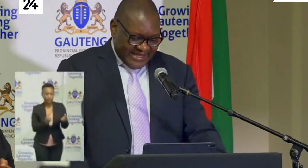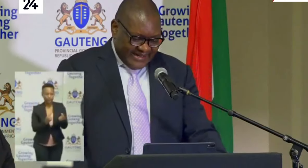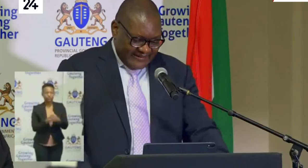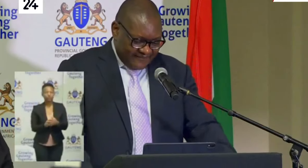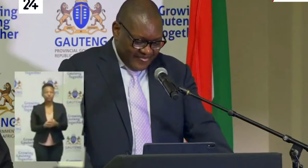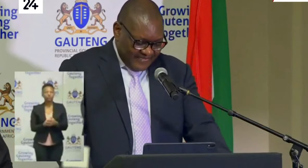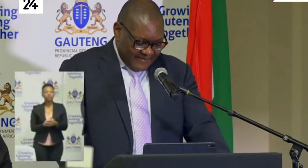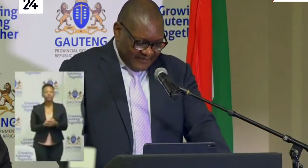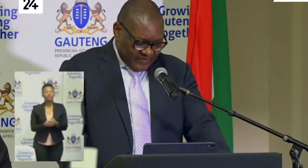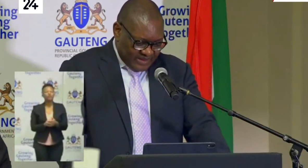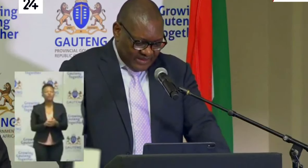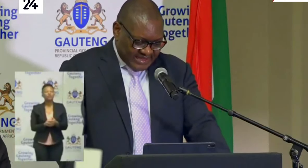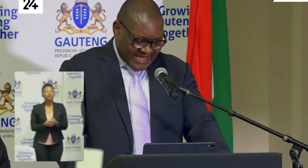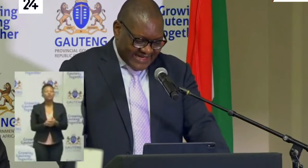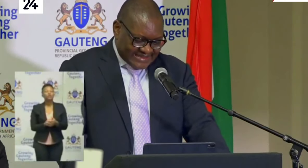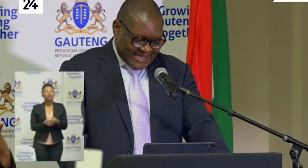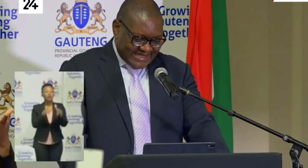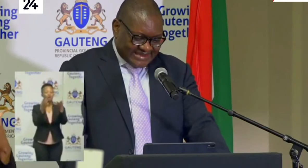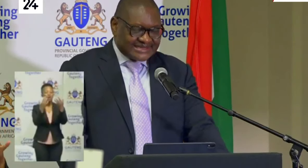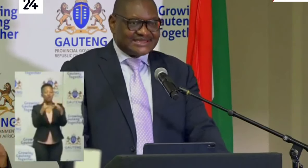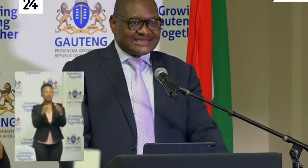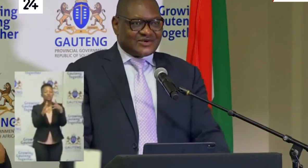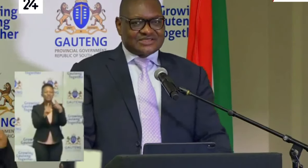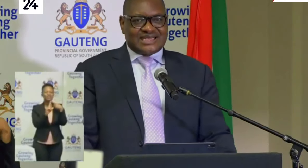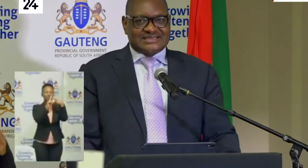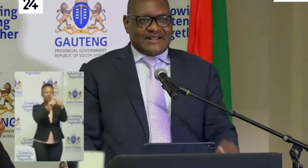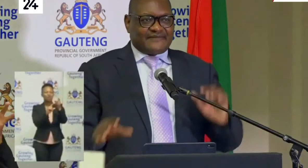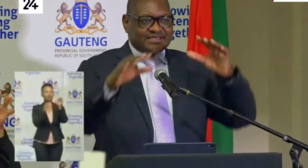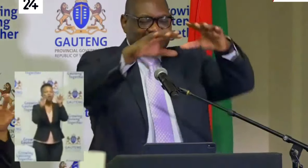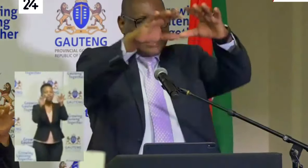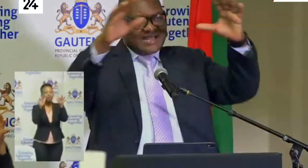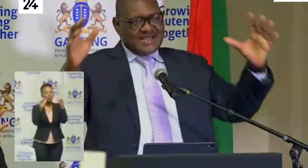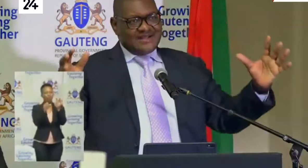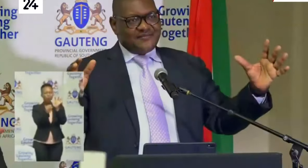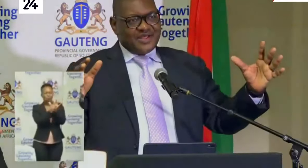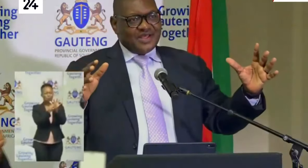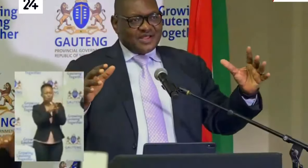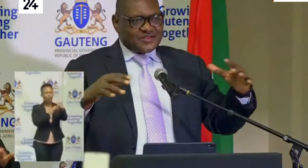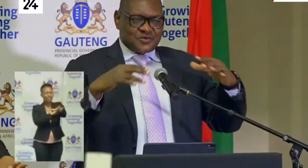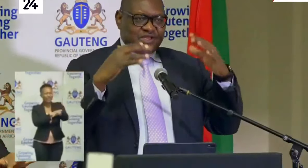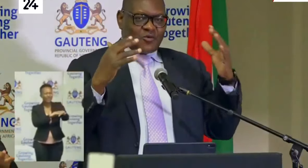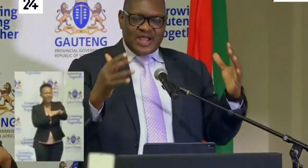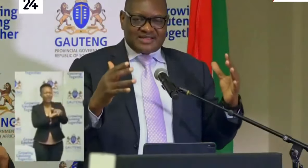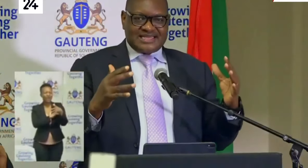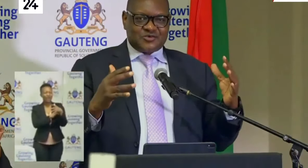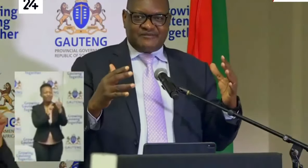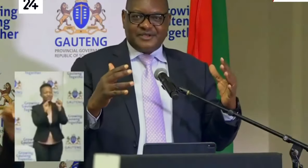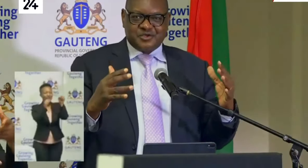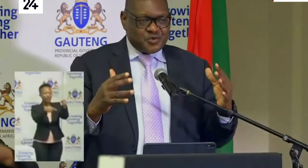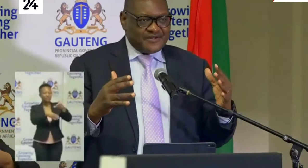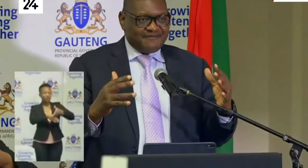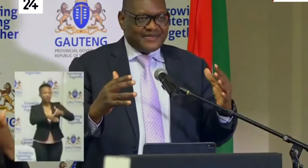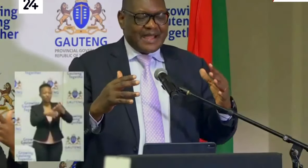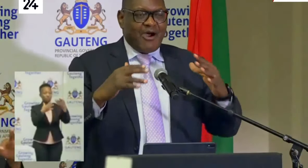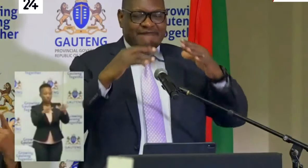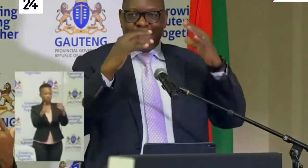But they target high-density contacts. If there's an area through the work that we have